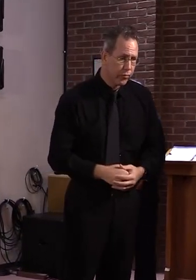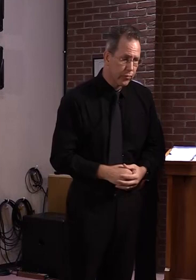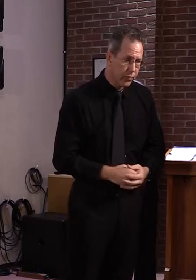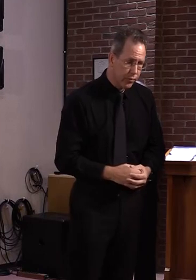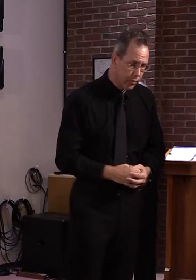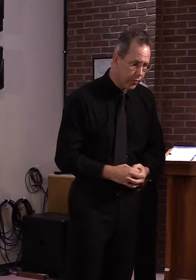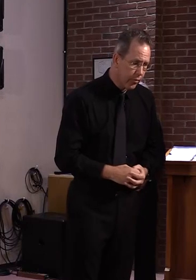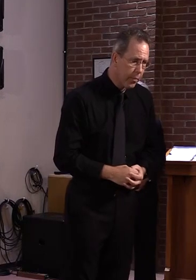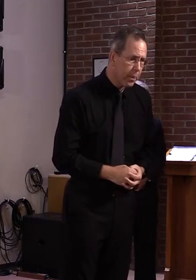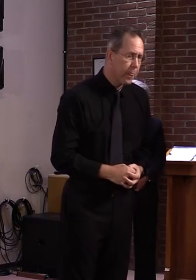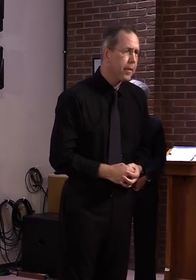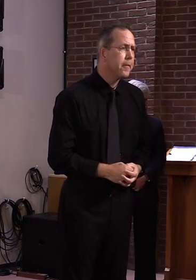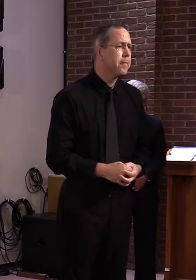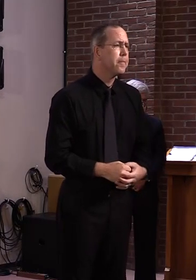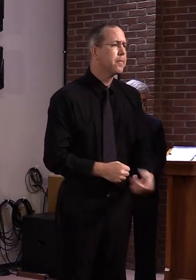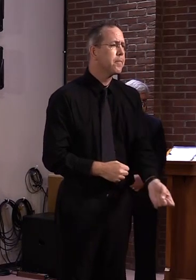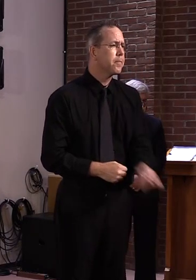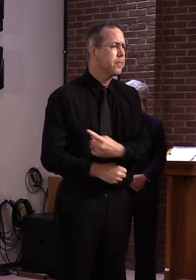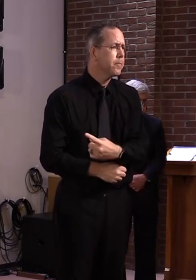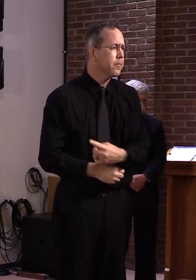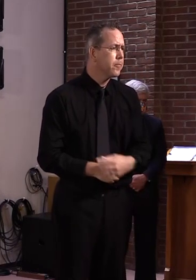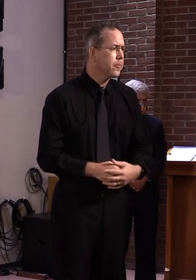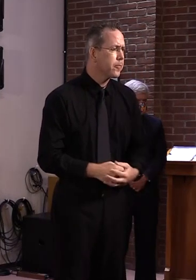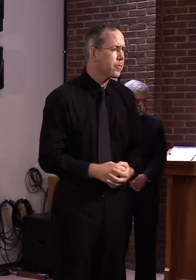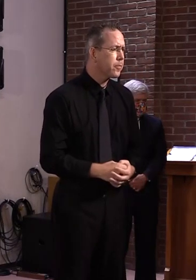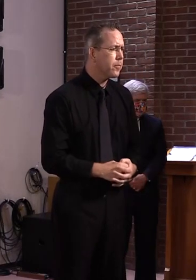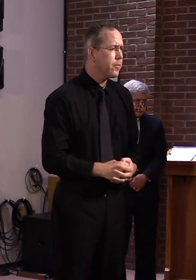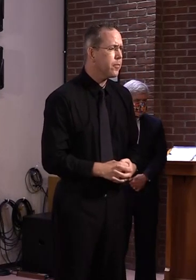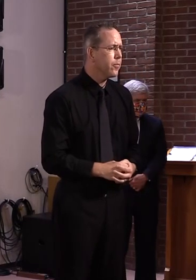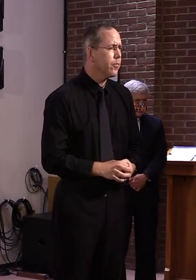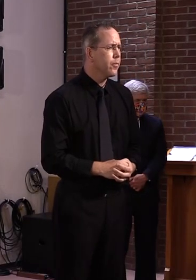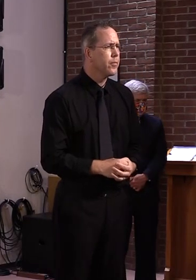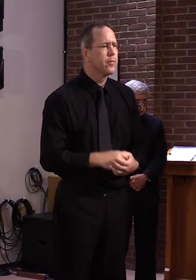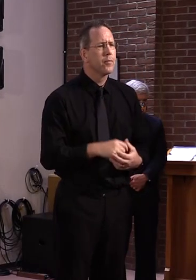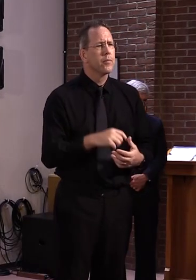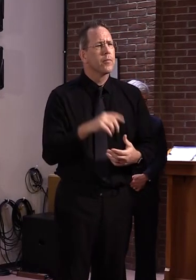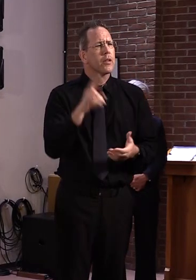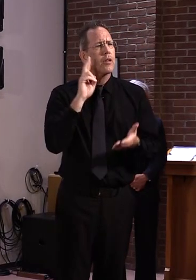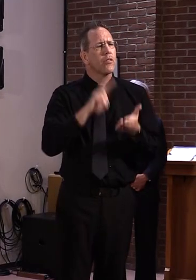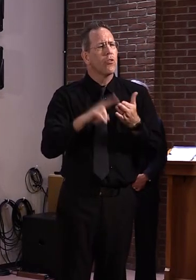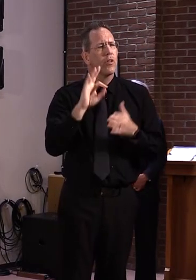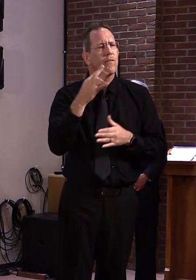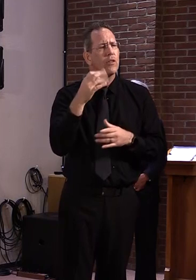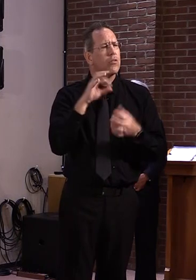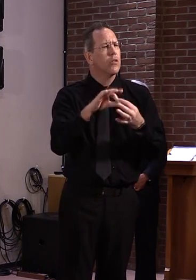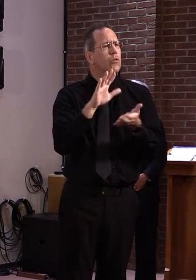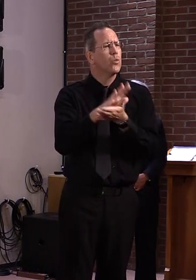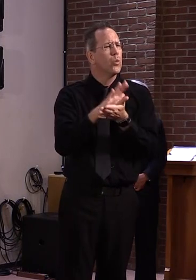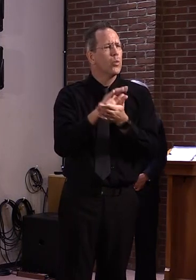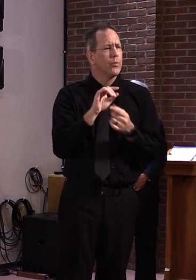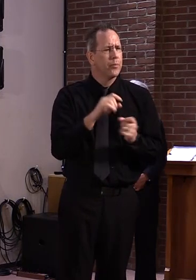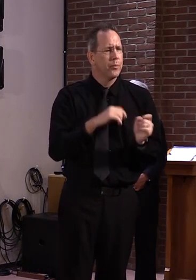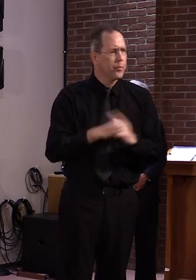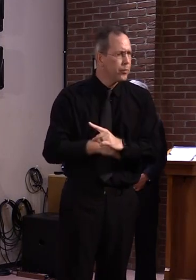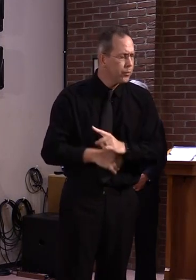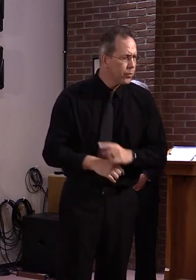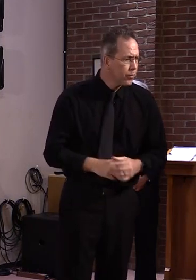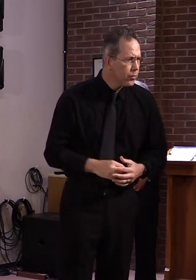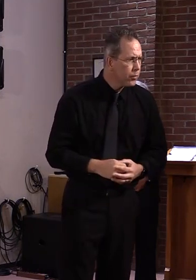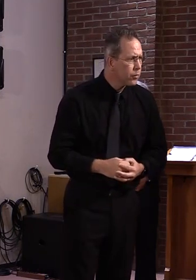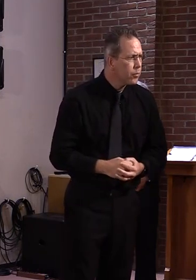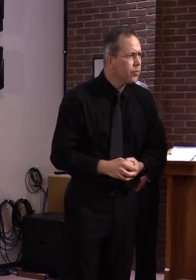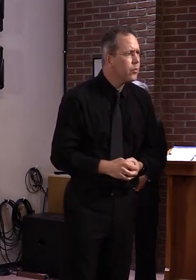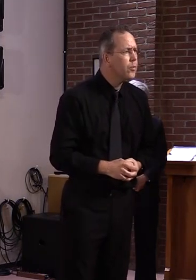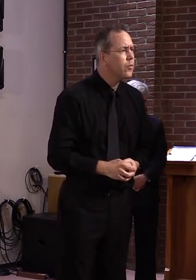My question is for Secretary French. Are school districts holding summer school either online or in person this year, and how is the state